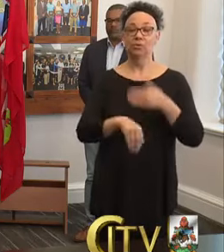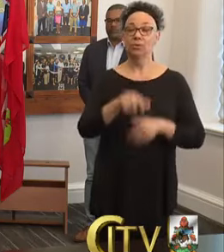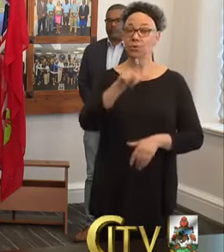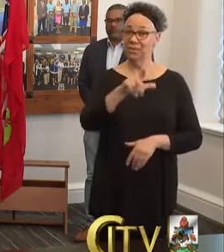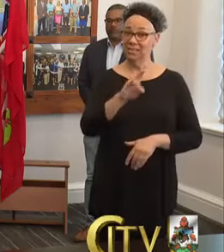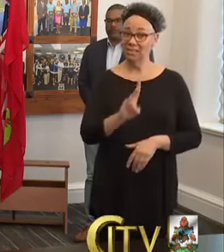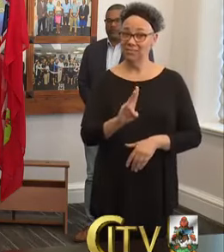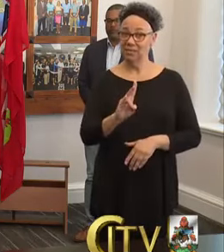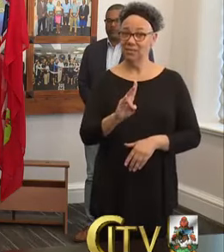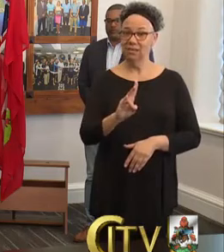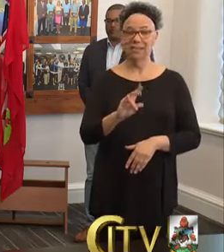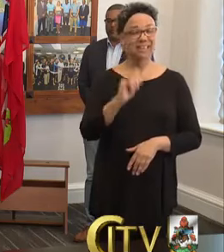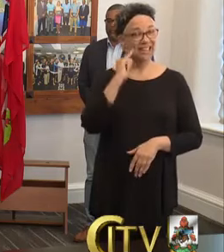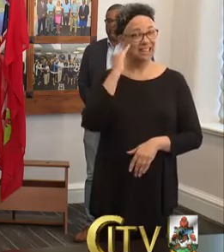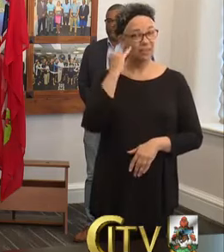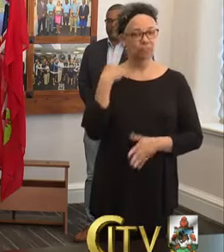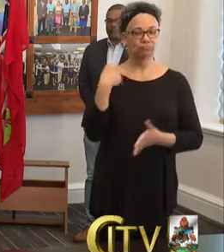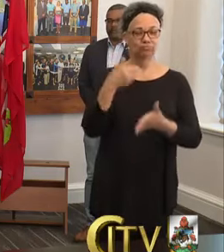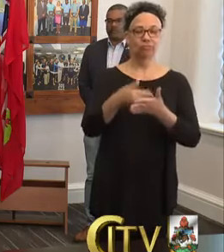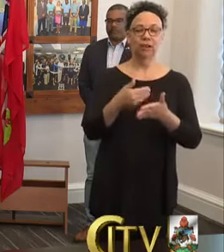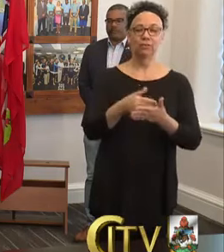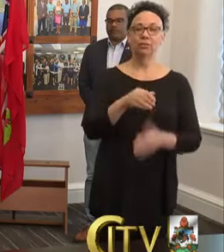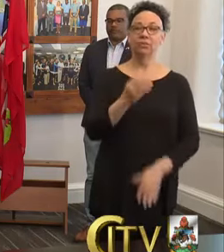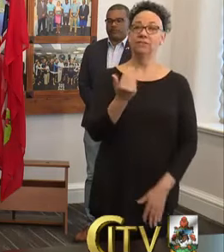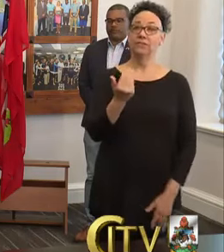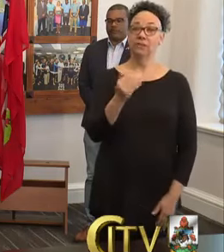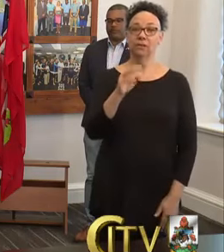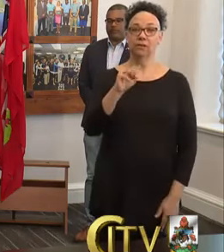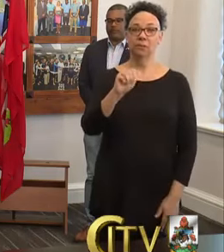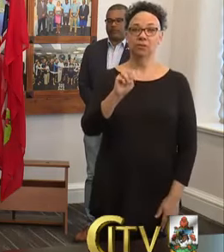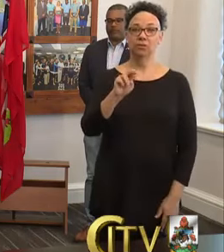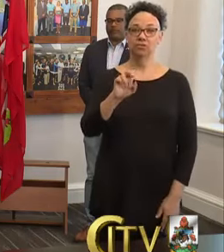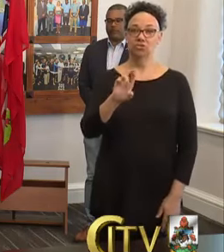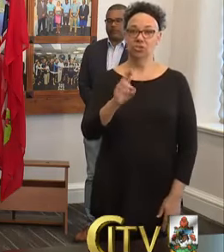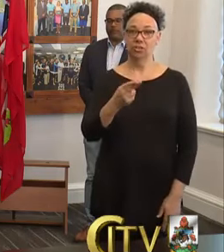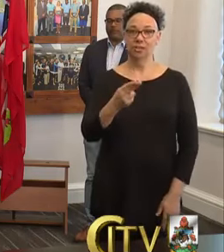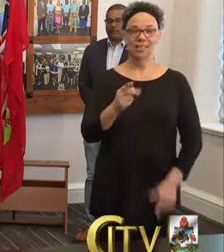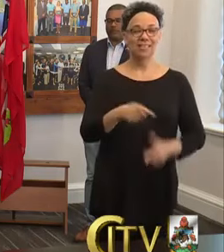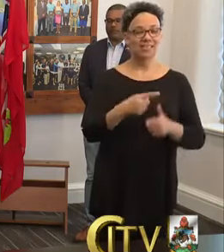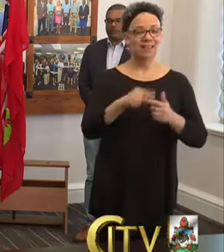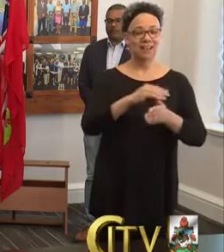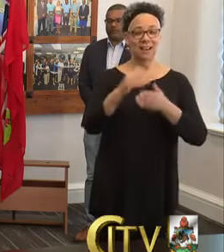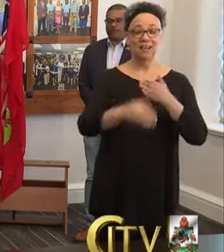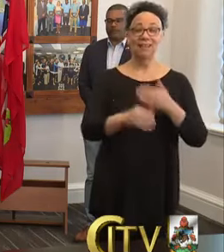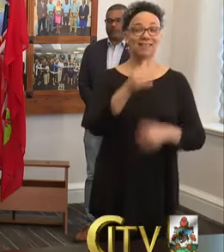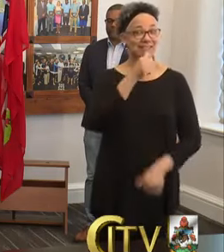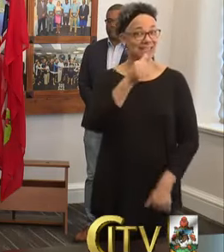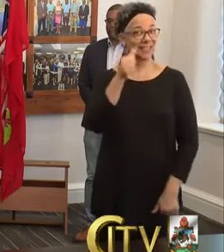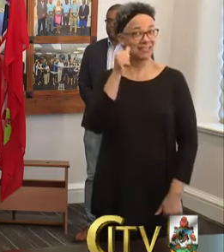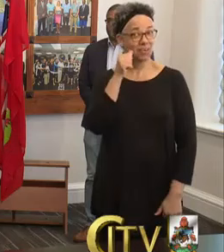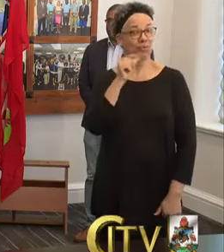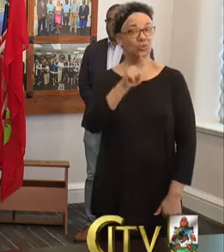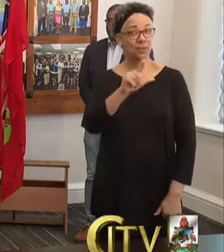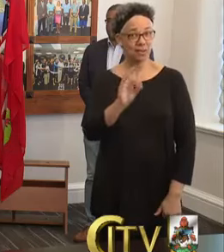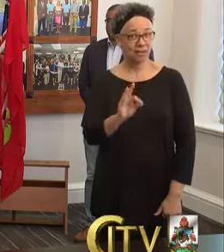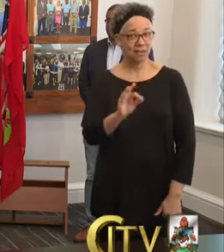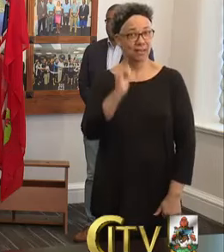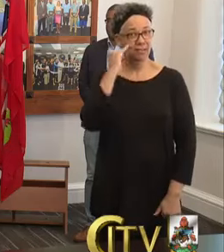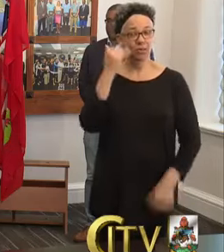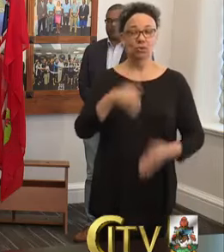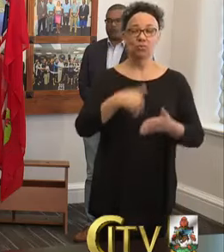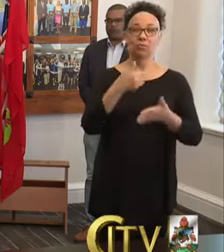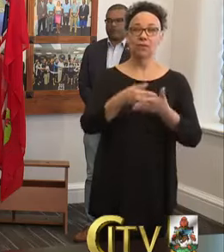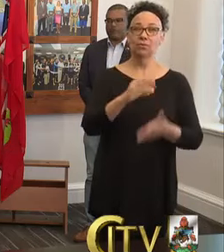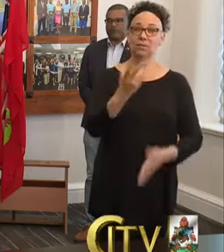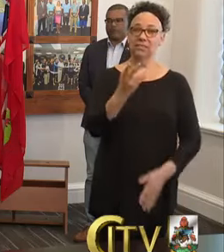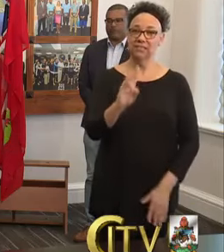arrive on the 15th of March, your self-monitoring period ended yesterday on the 29th of March. And if you arrive on the 17th of March,